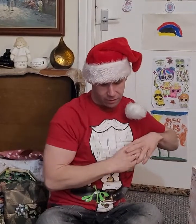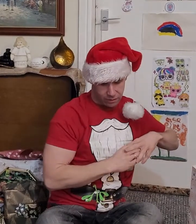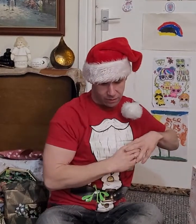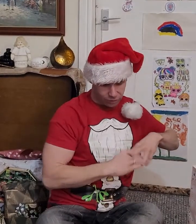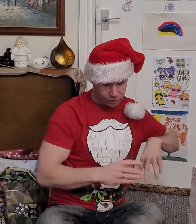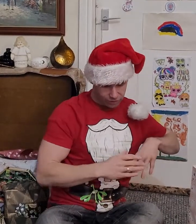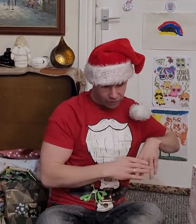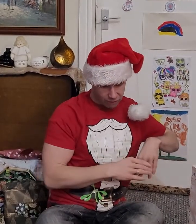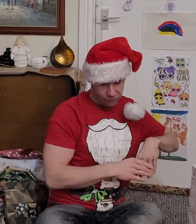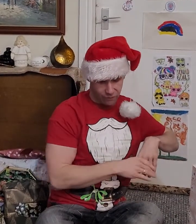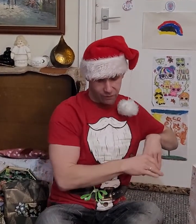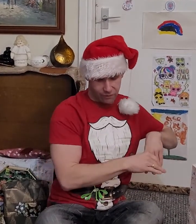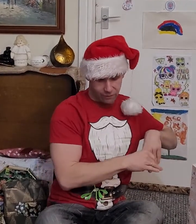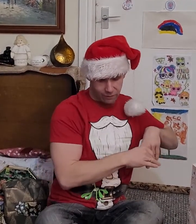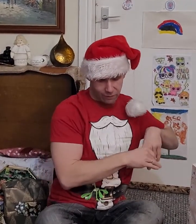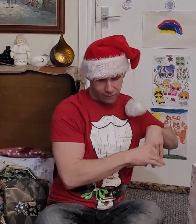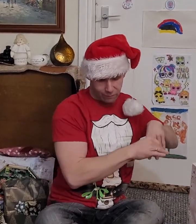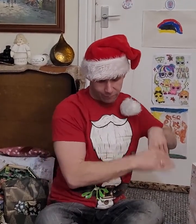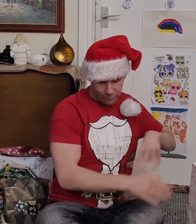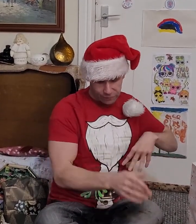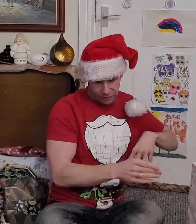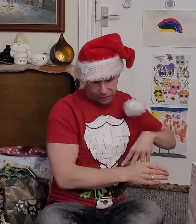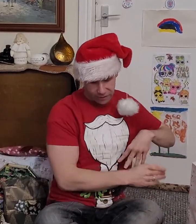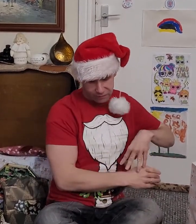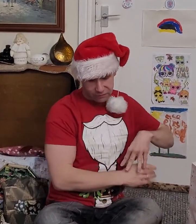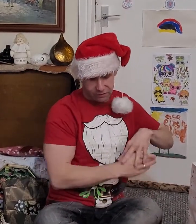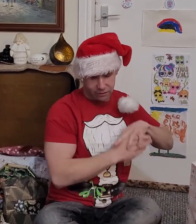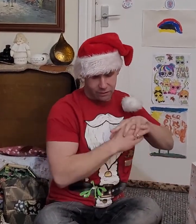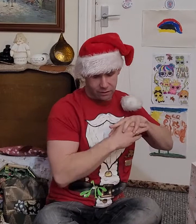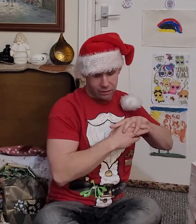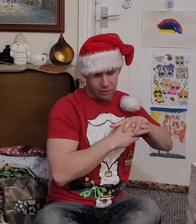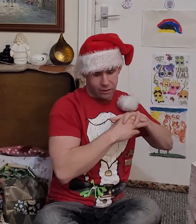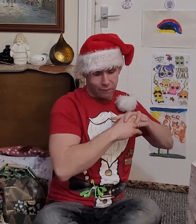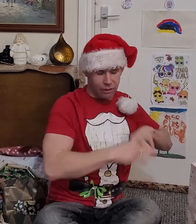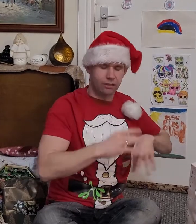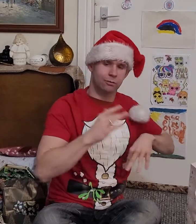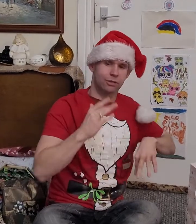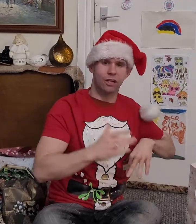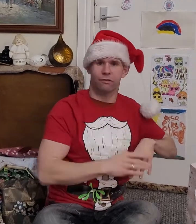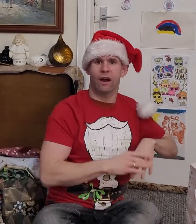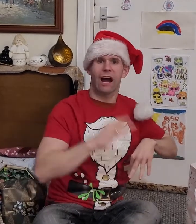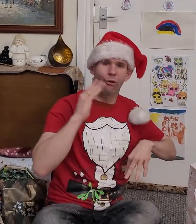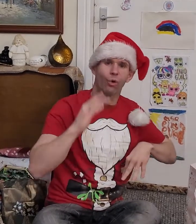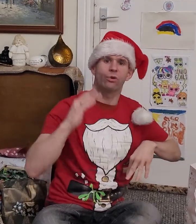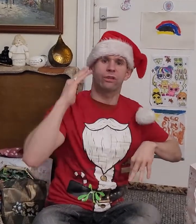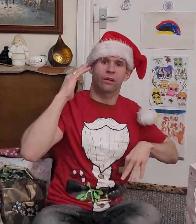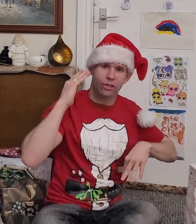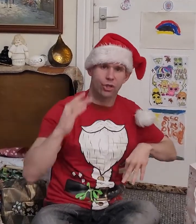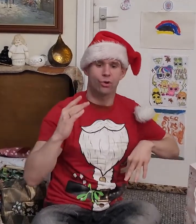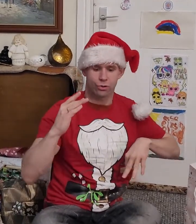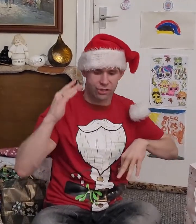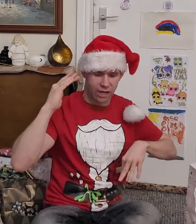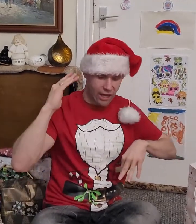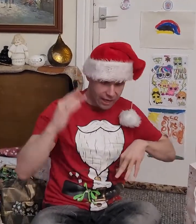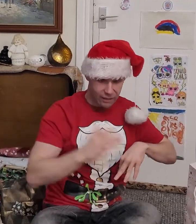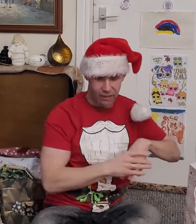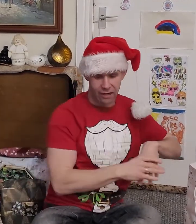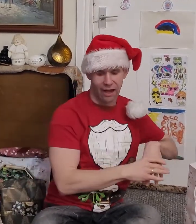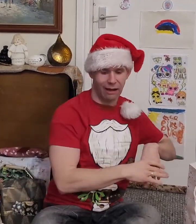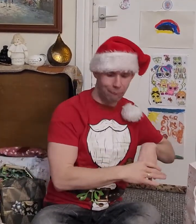Not to love Building clears But got some stuff I won't Use In A